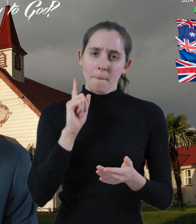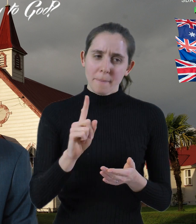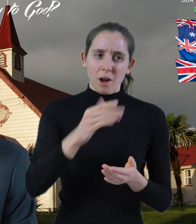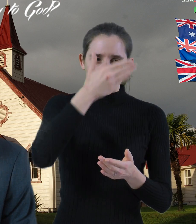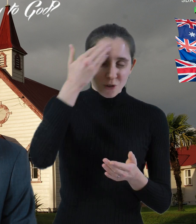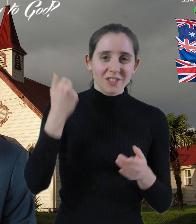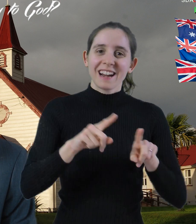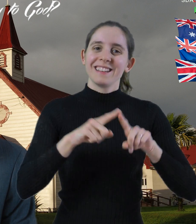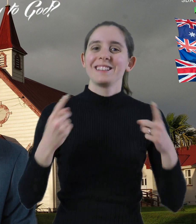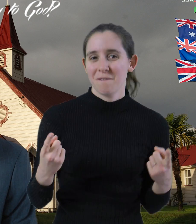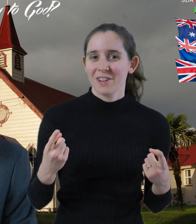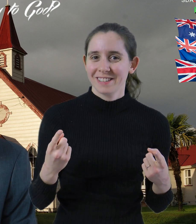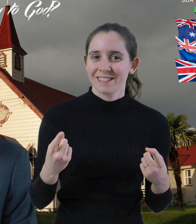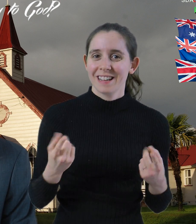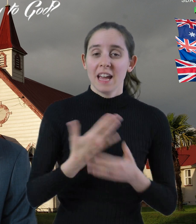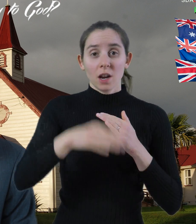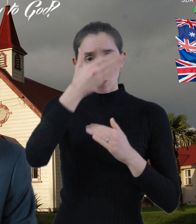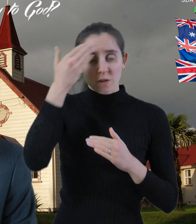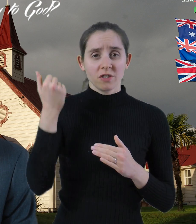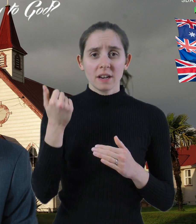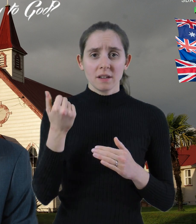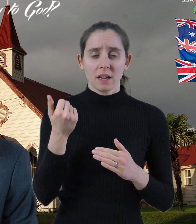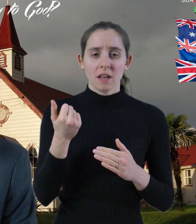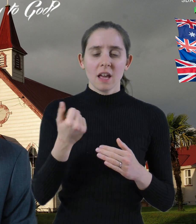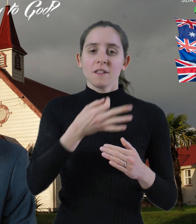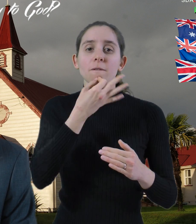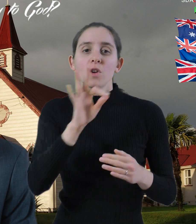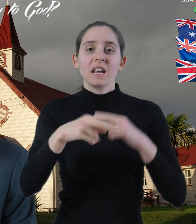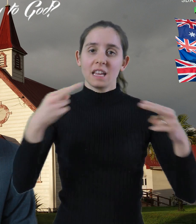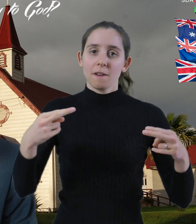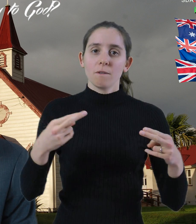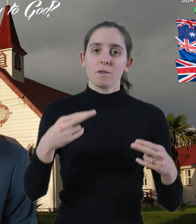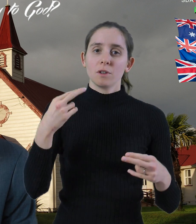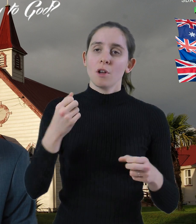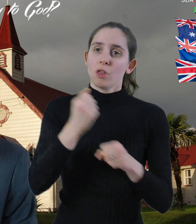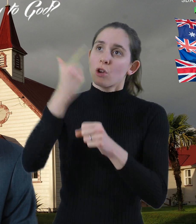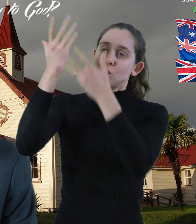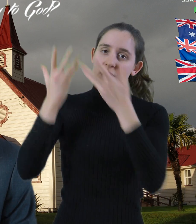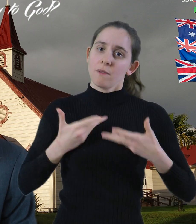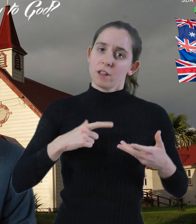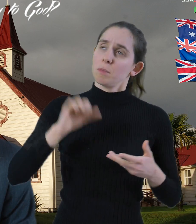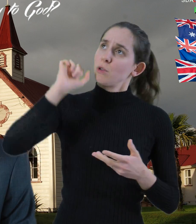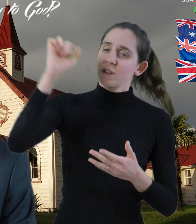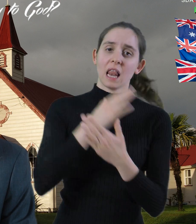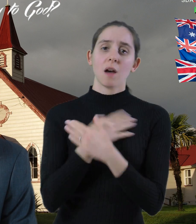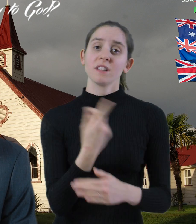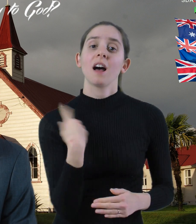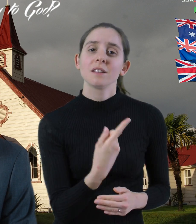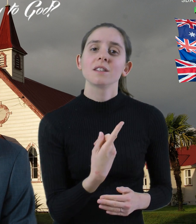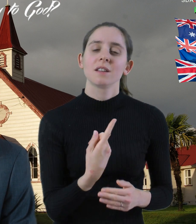is different. In Christianity, it is a free gift God gives us because he loves us. It is Jesus